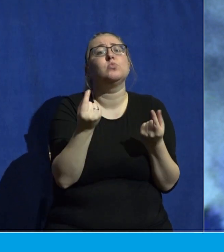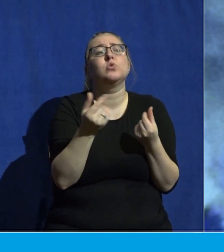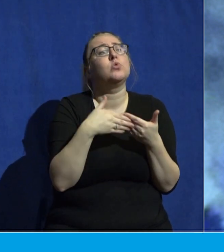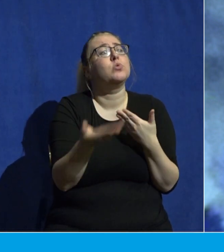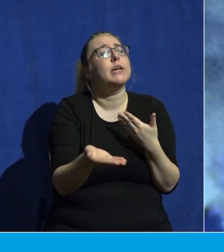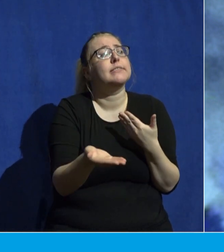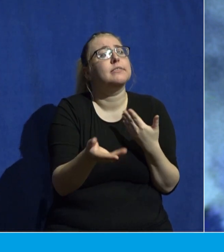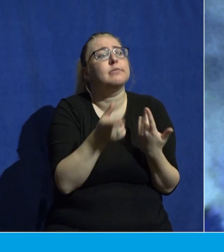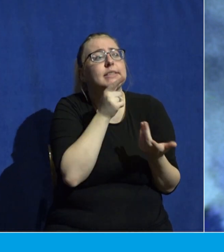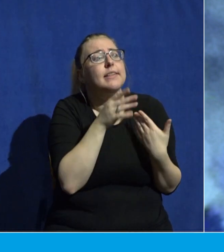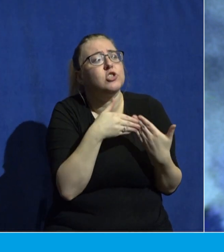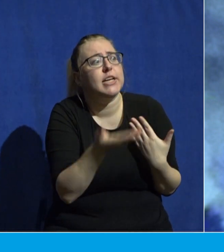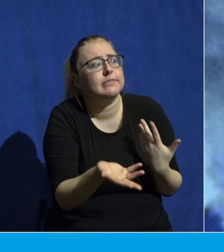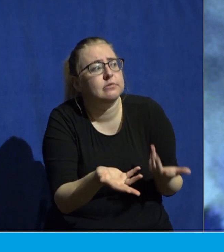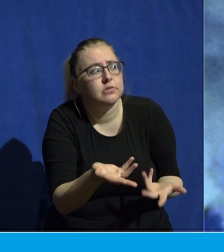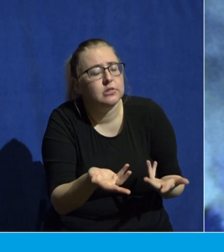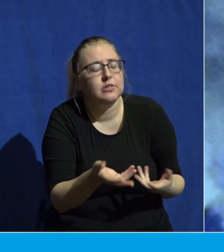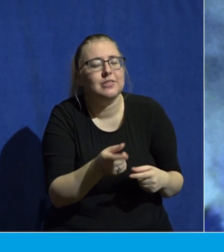But for those of you who this is new,